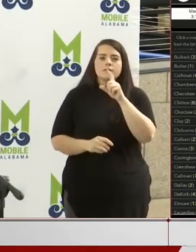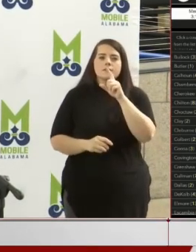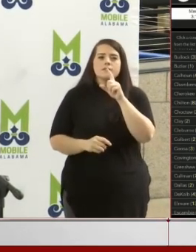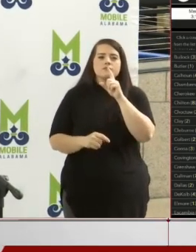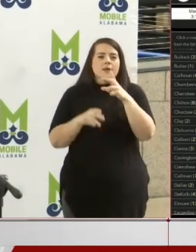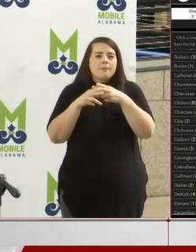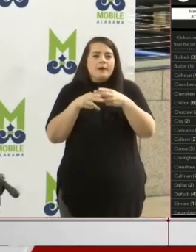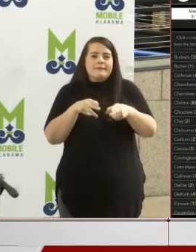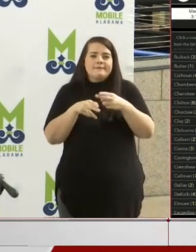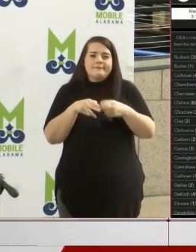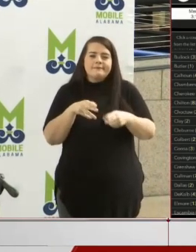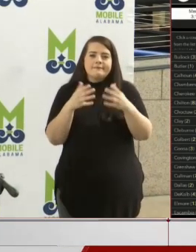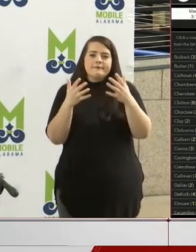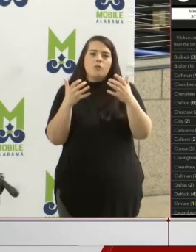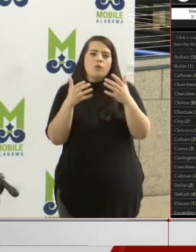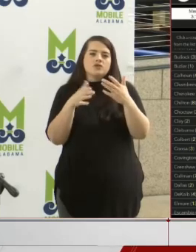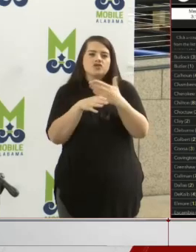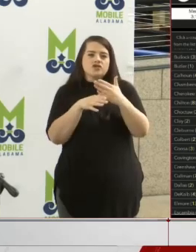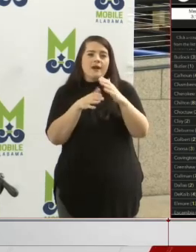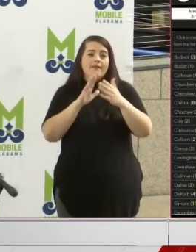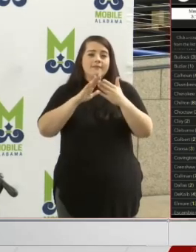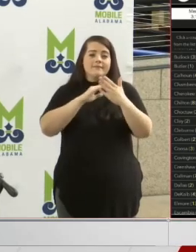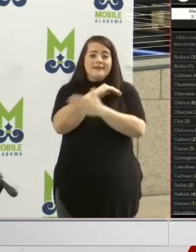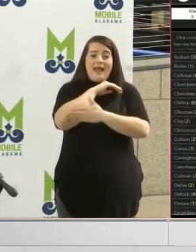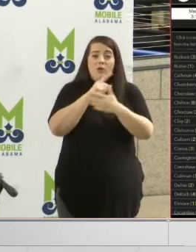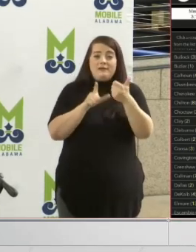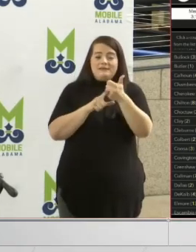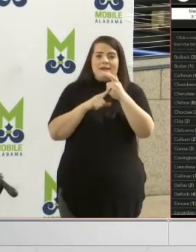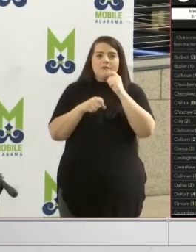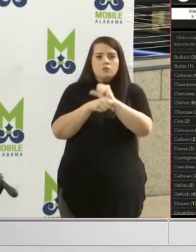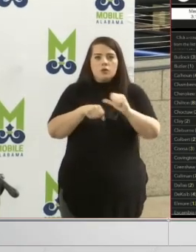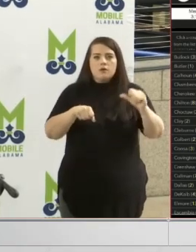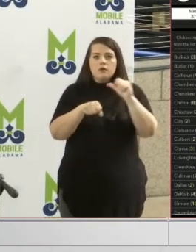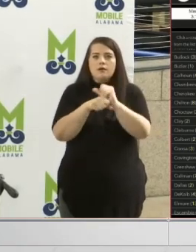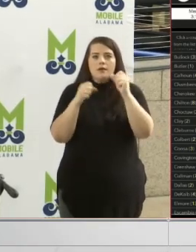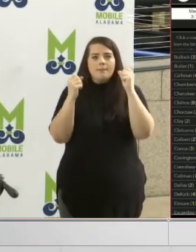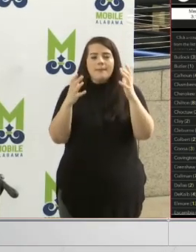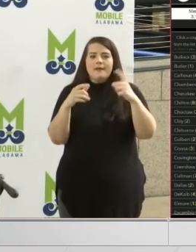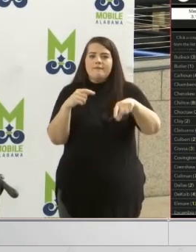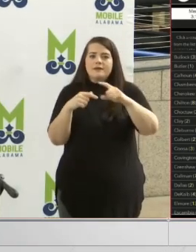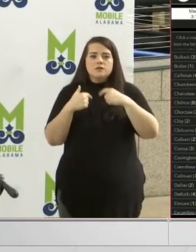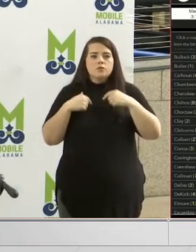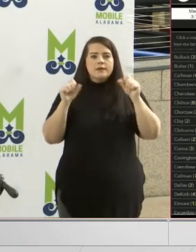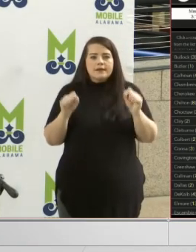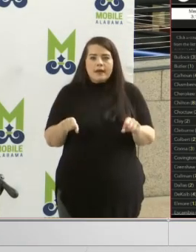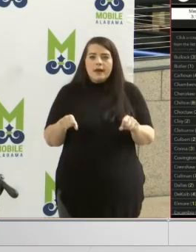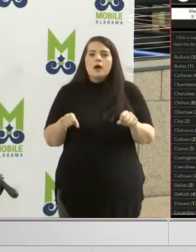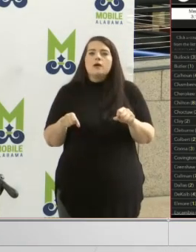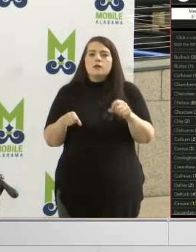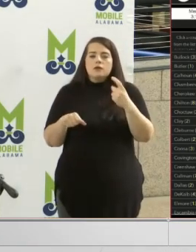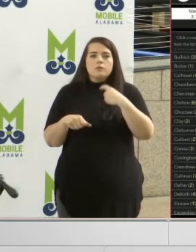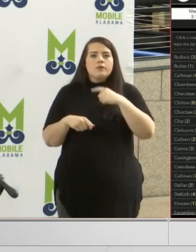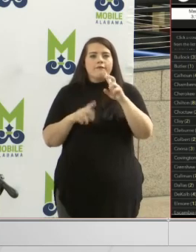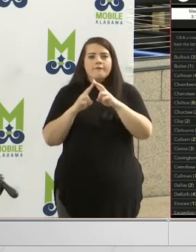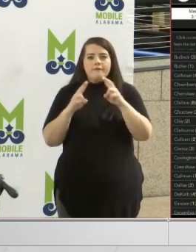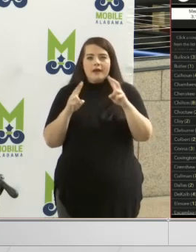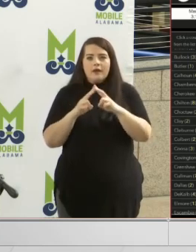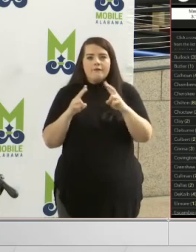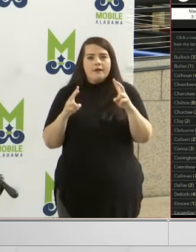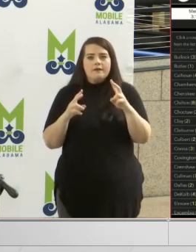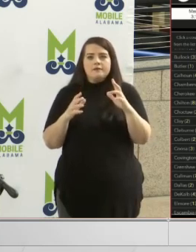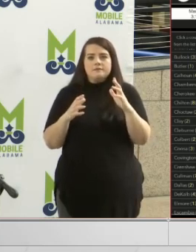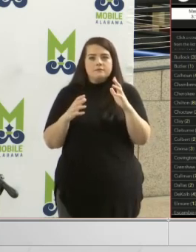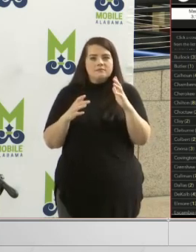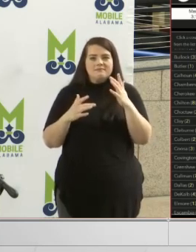Real briefly, I want to assure you that the county is working on as many aspects of this as we possibly can. We're desperate like